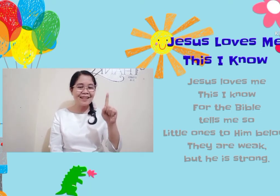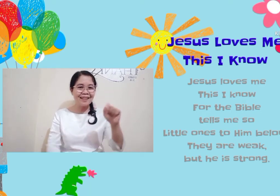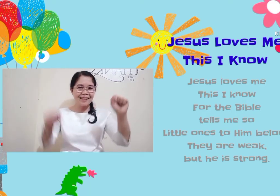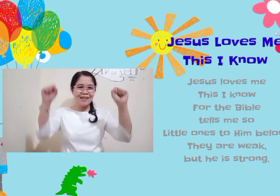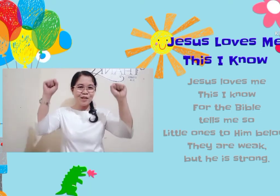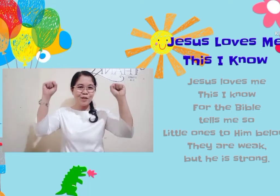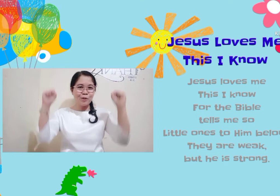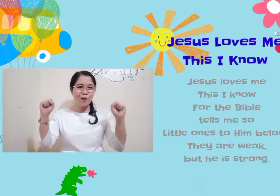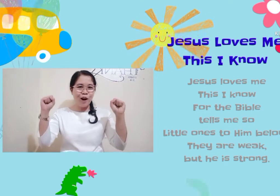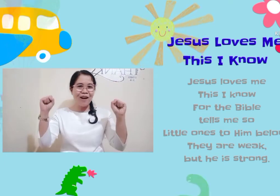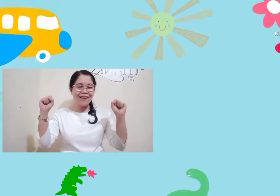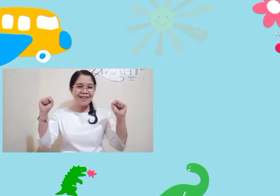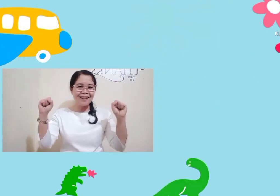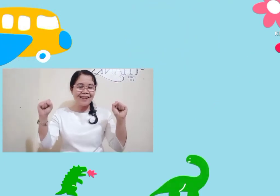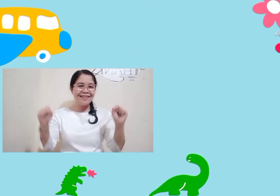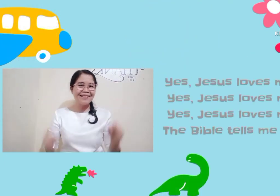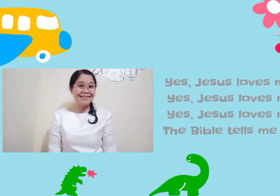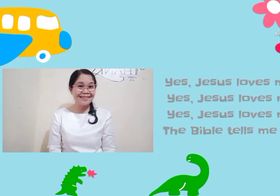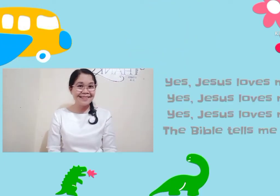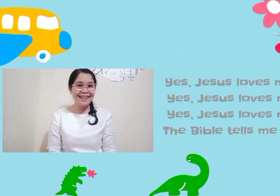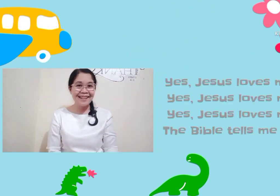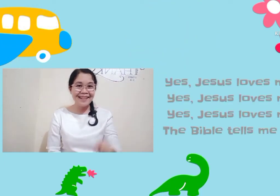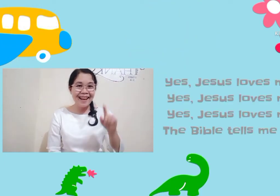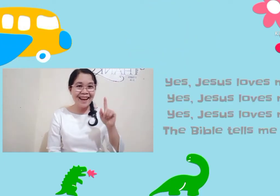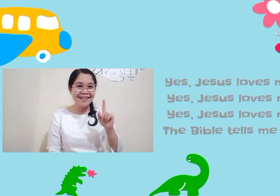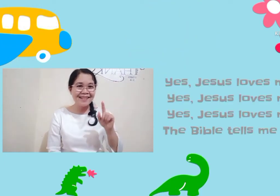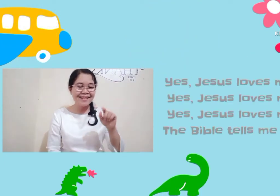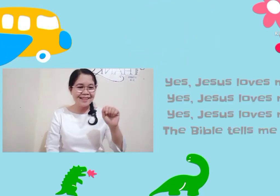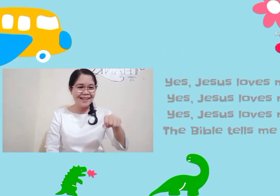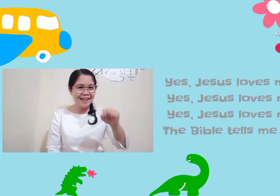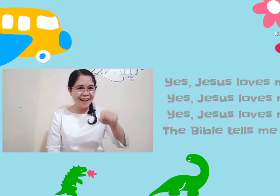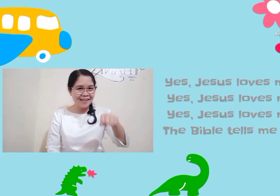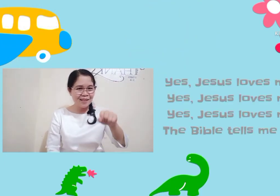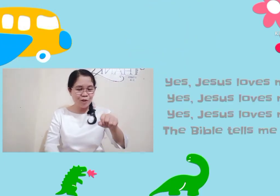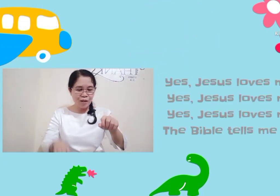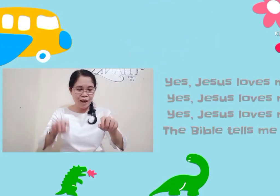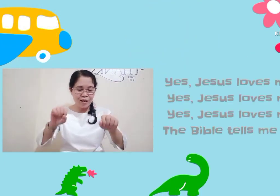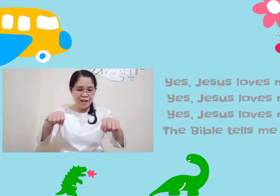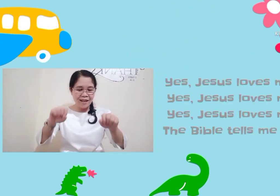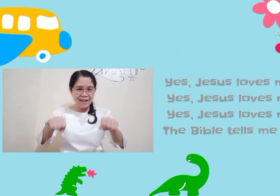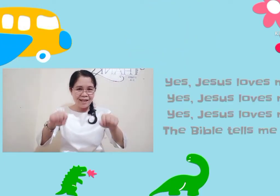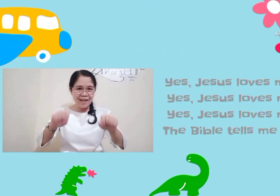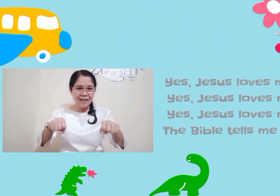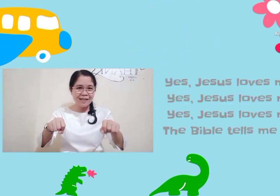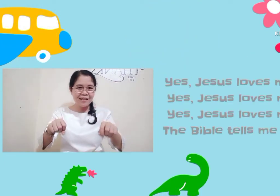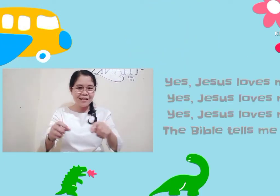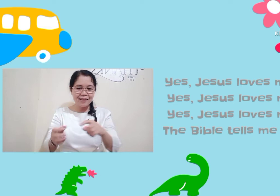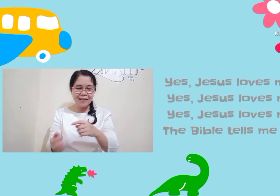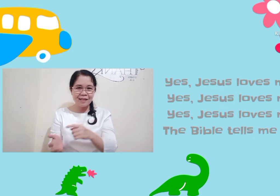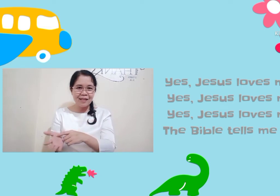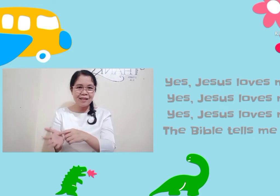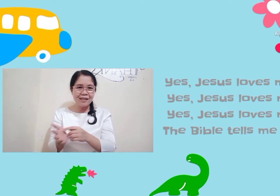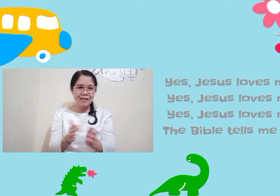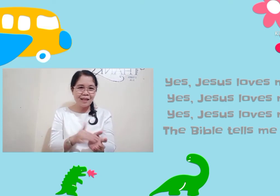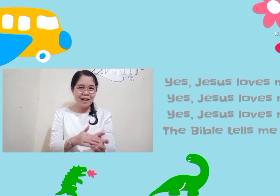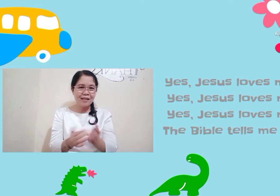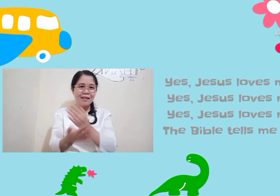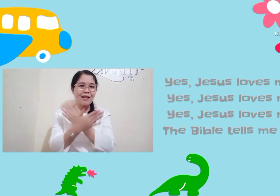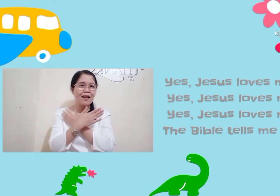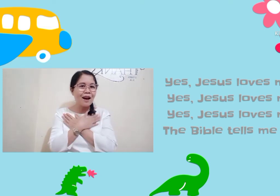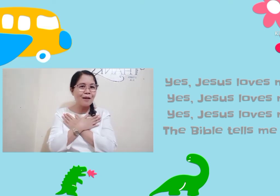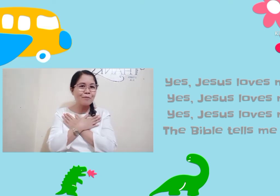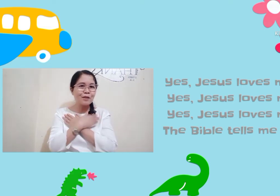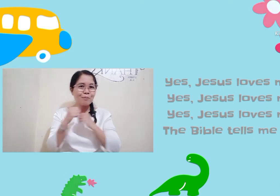he is strong. Yes, yes, okay. Yes, Jesus